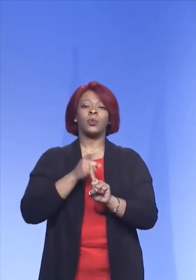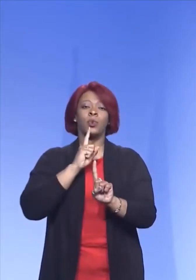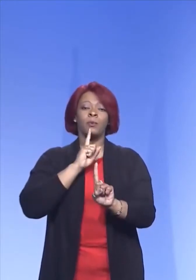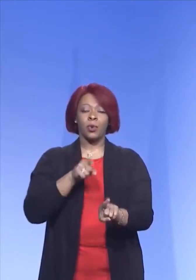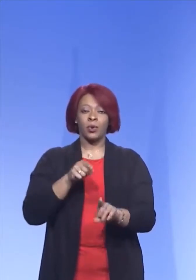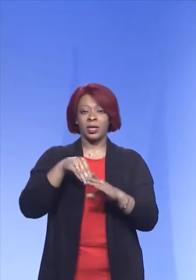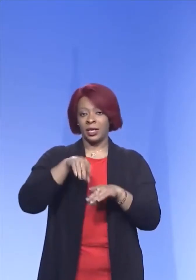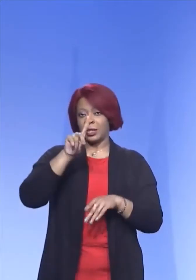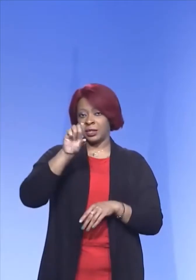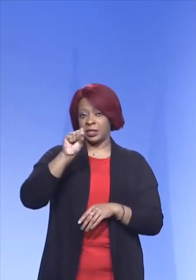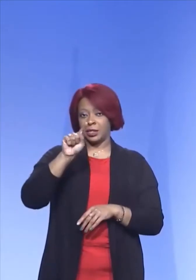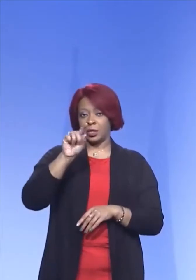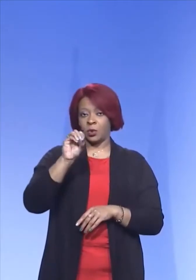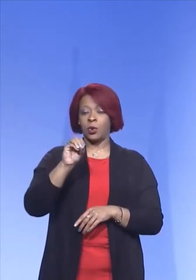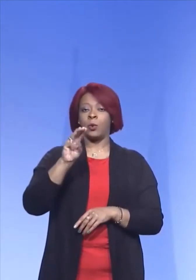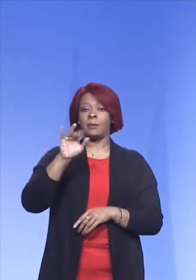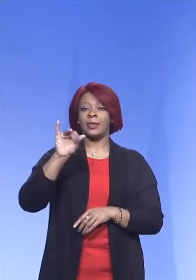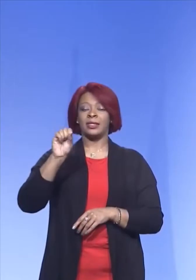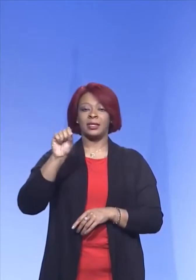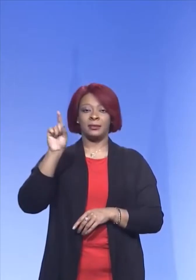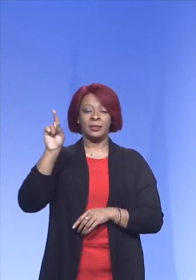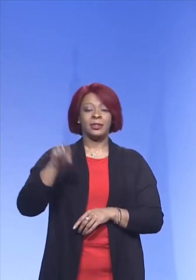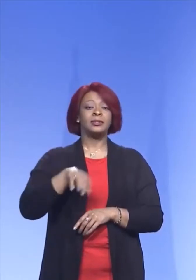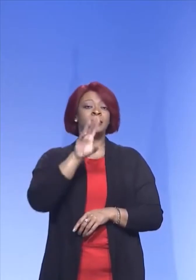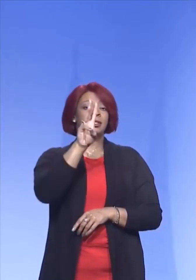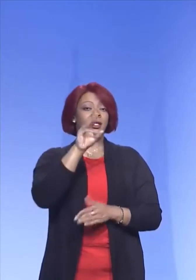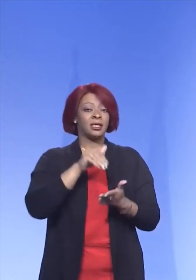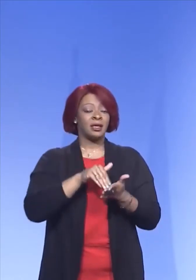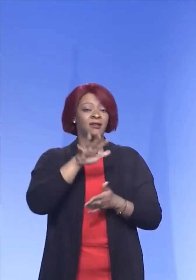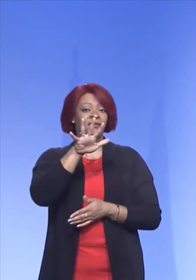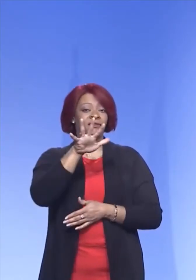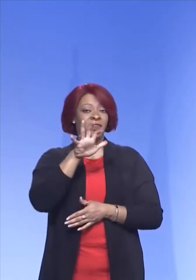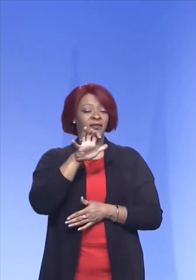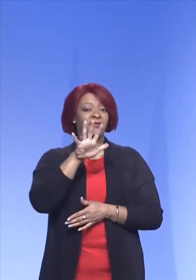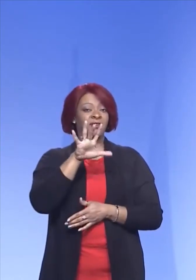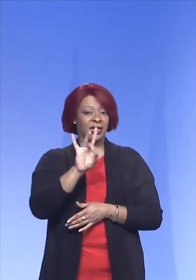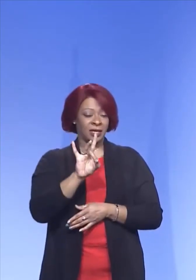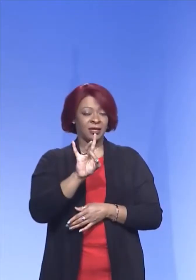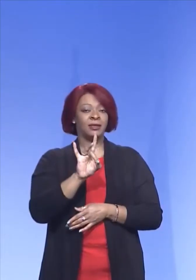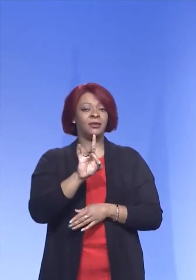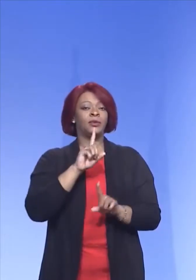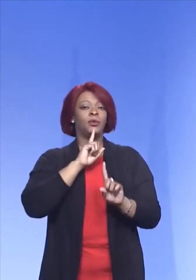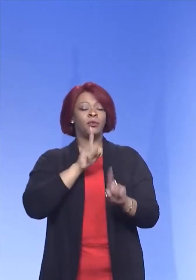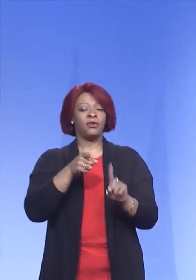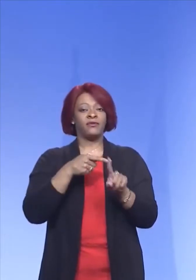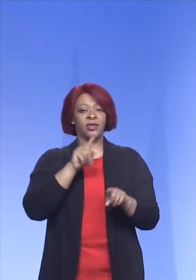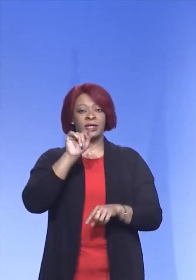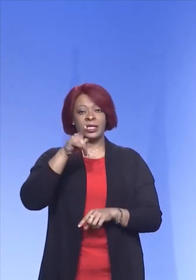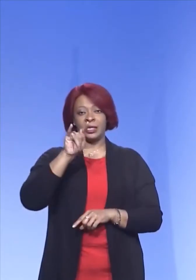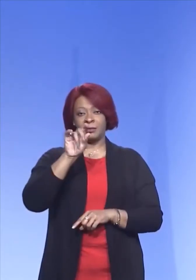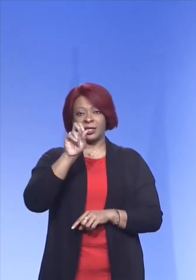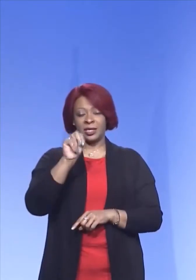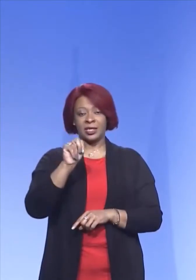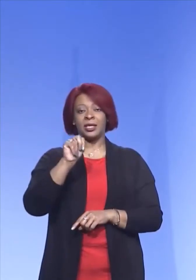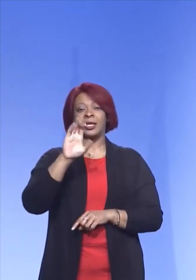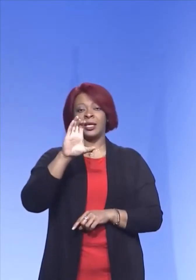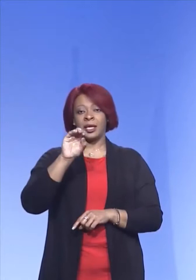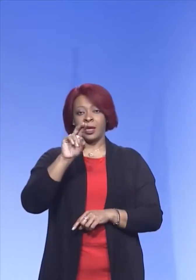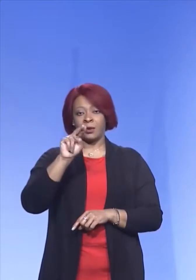DeSoto County, Mississippi. We've had 6,558 cases reported from Tipton County, Tennessee.